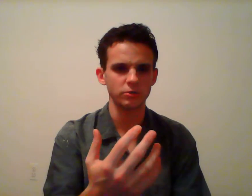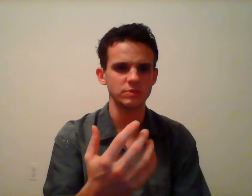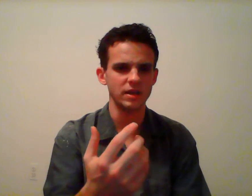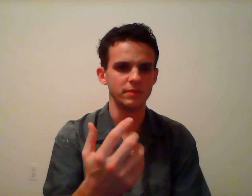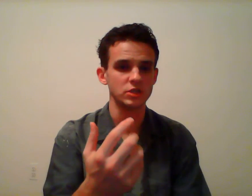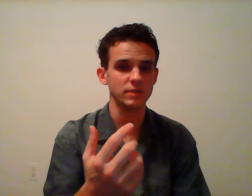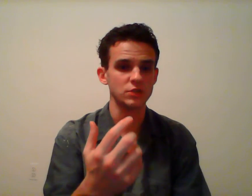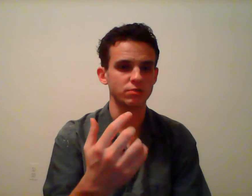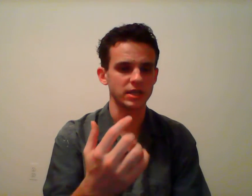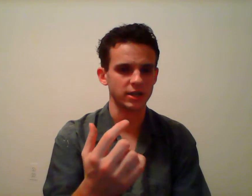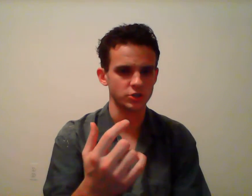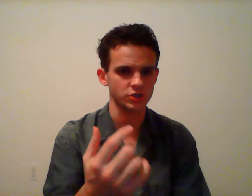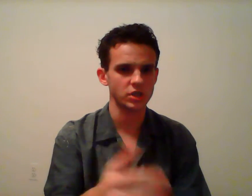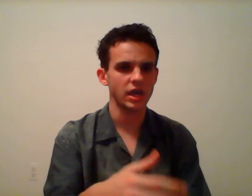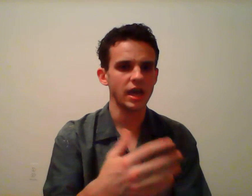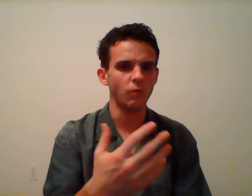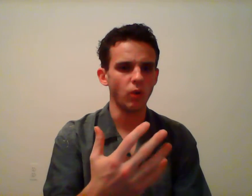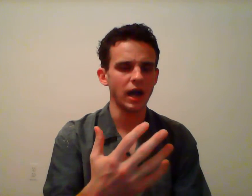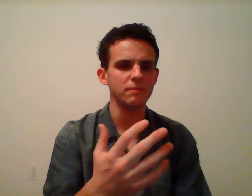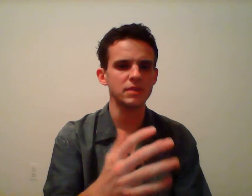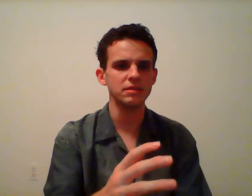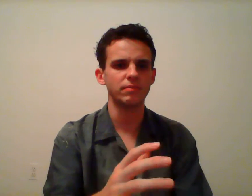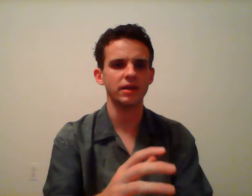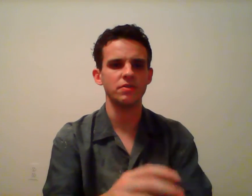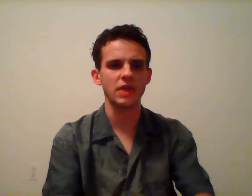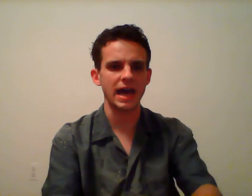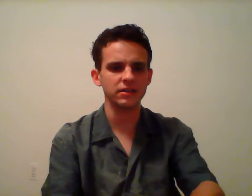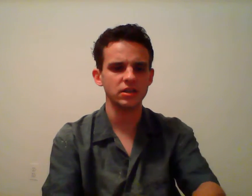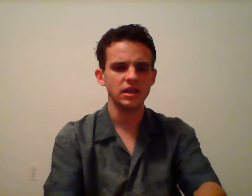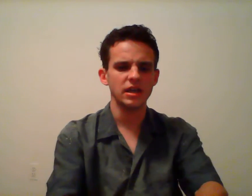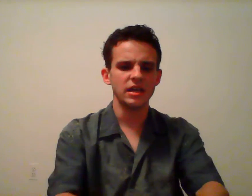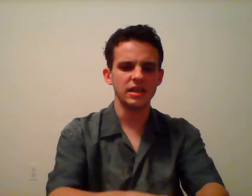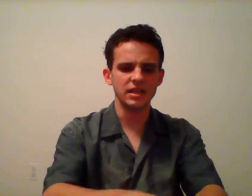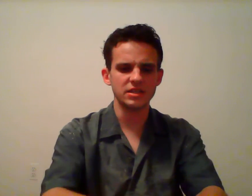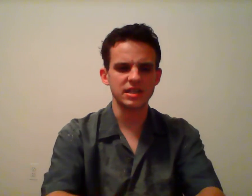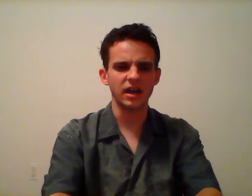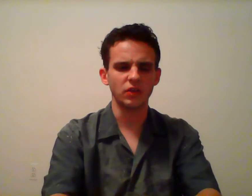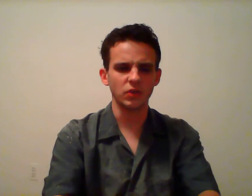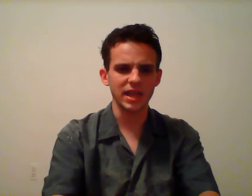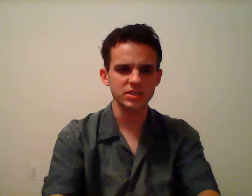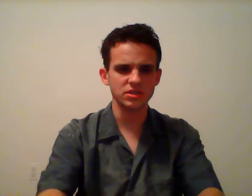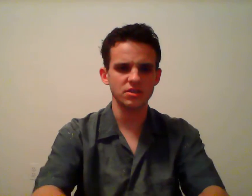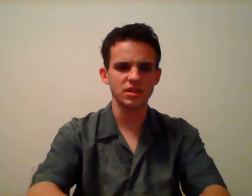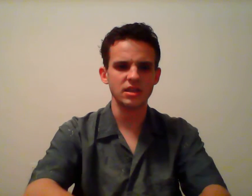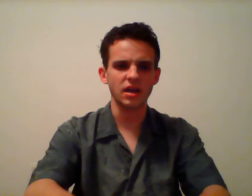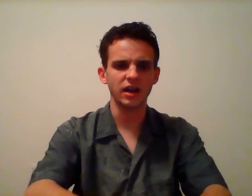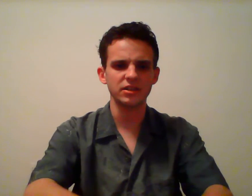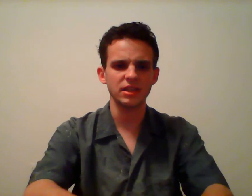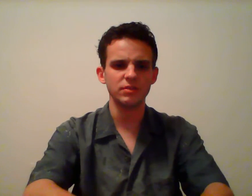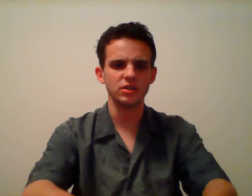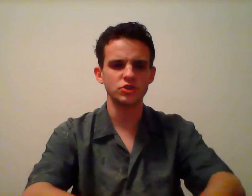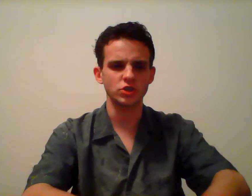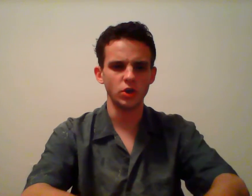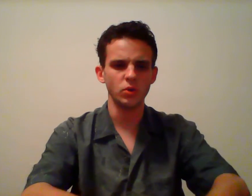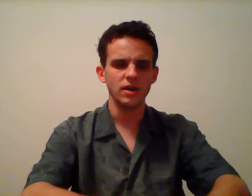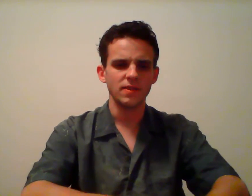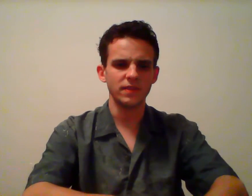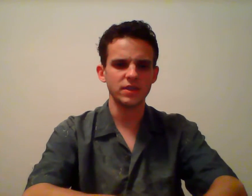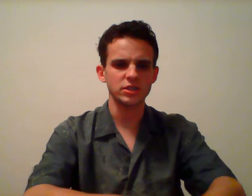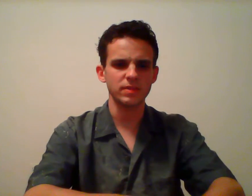First Amendment speech protections. And what I mean by that is that unless the con team can show that this